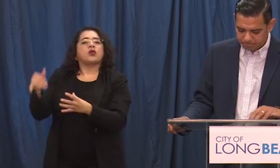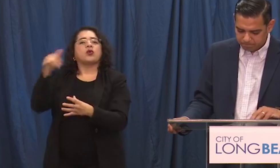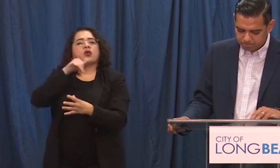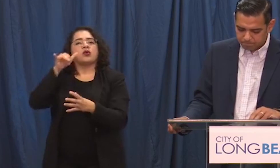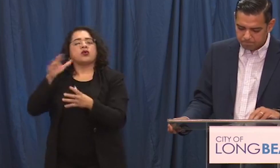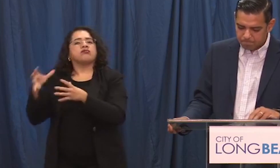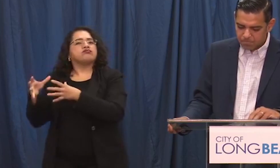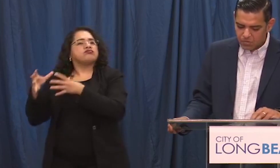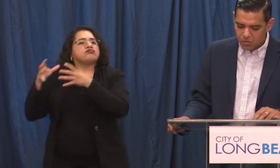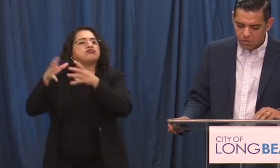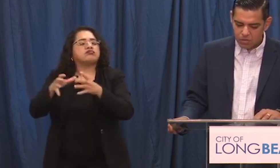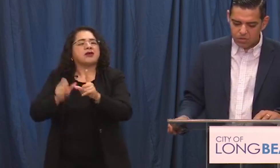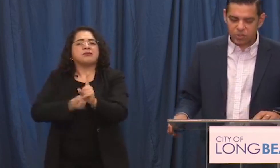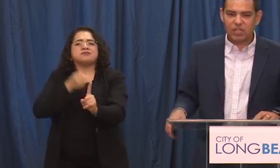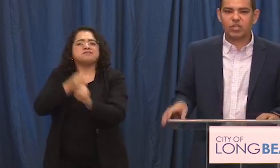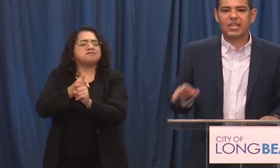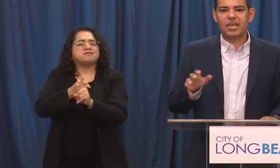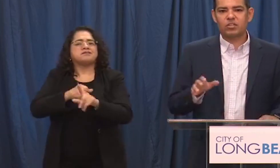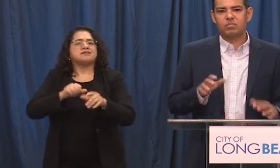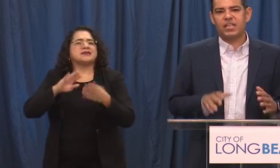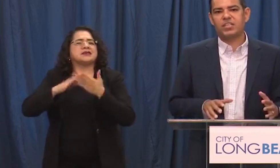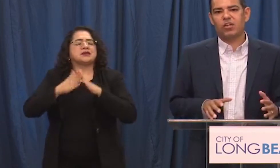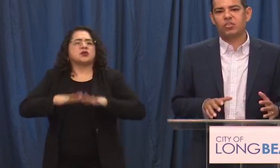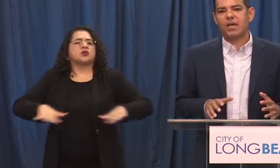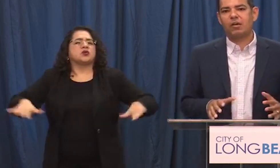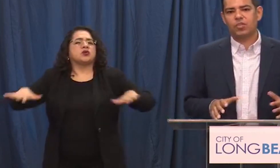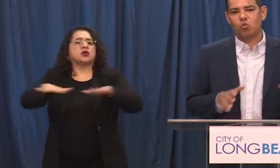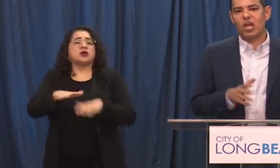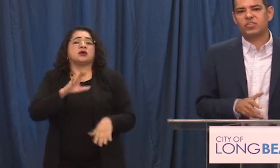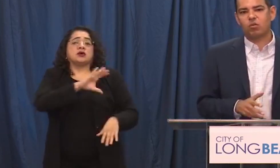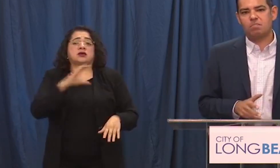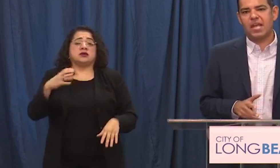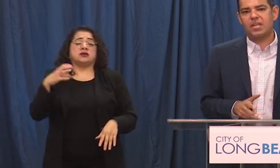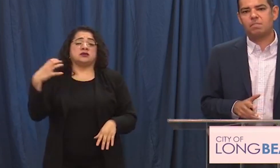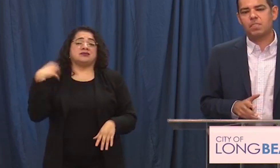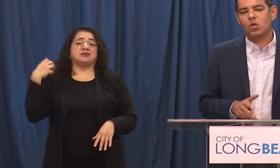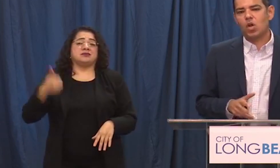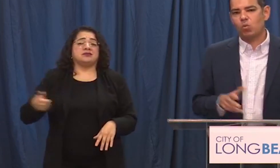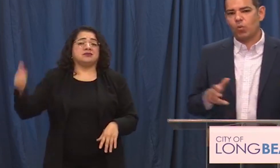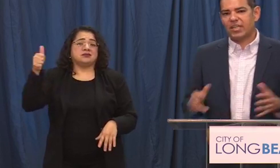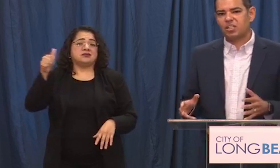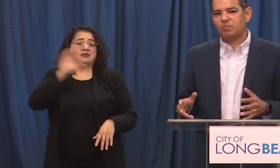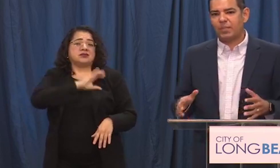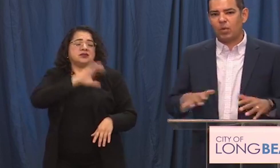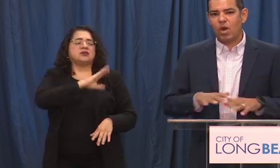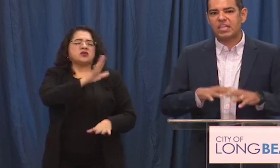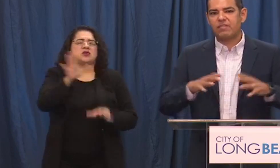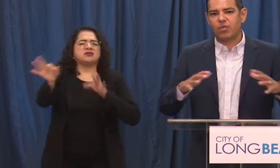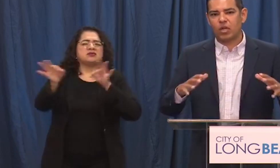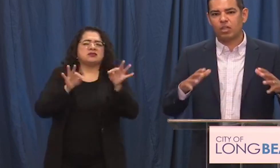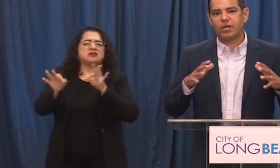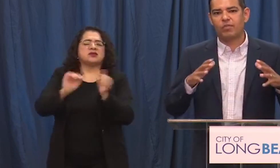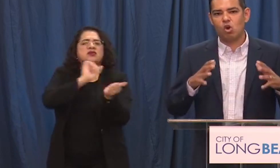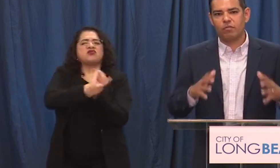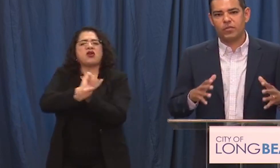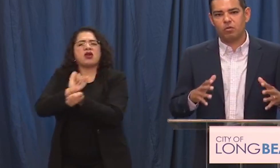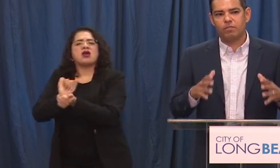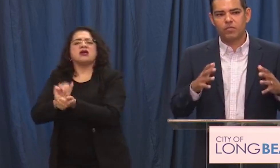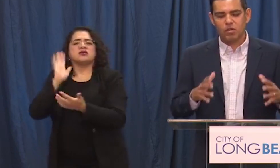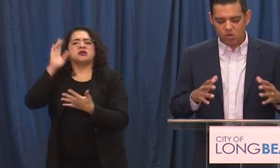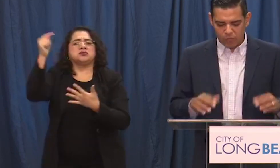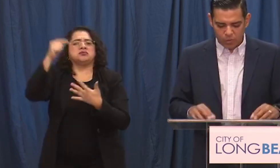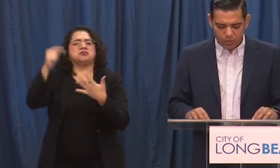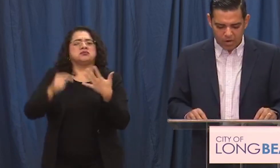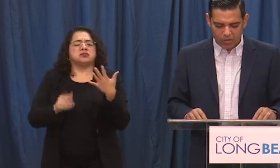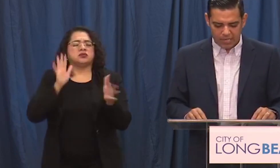last night the chief's going to get into some details about the arrests that were made and what we can expect but I want to give everyone a little bit of overview